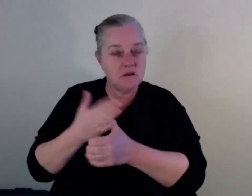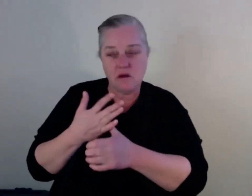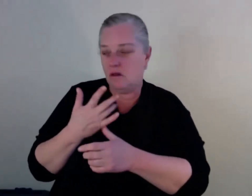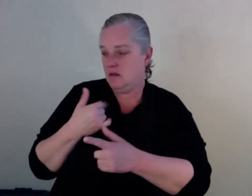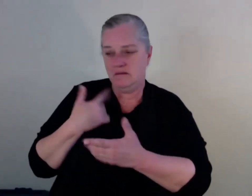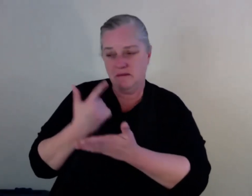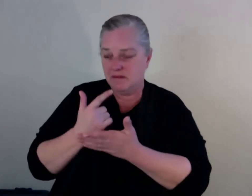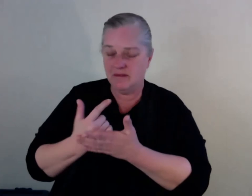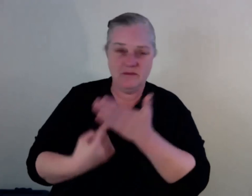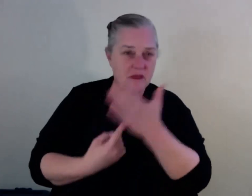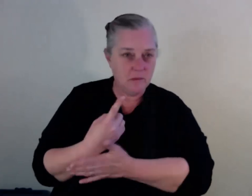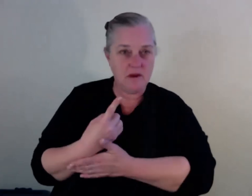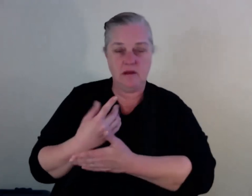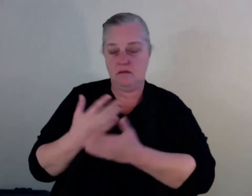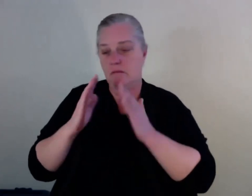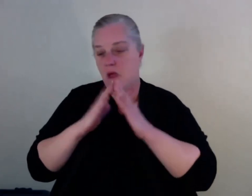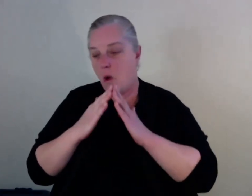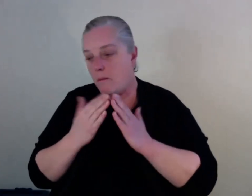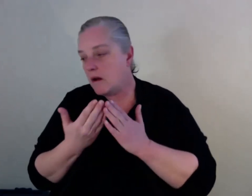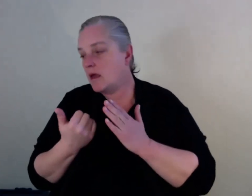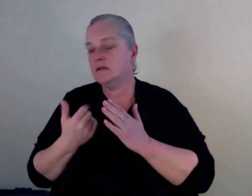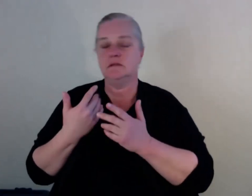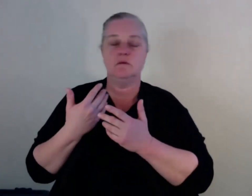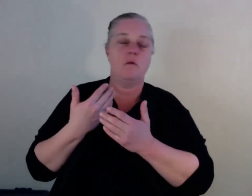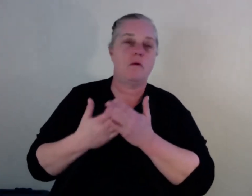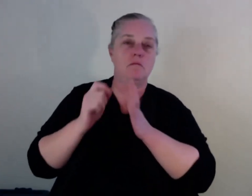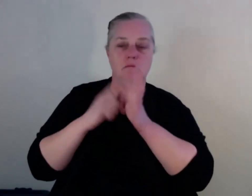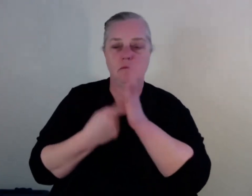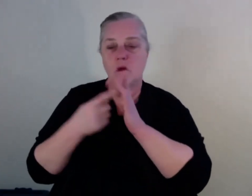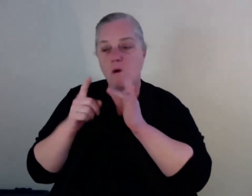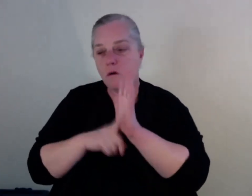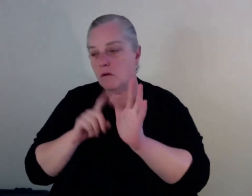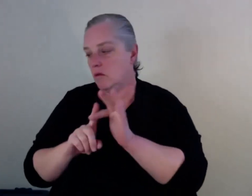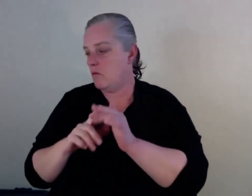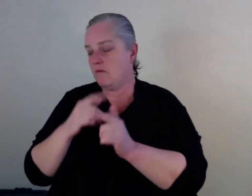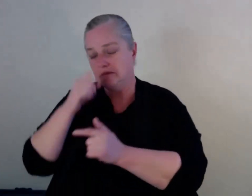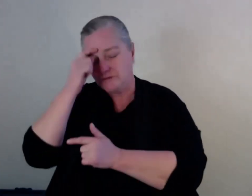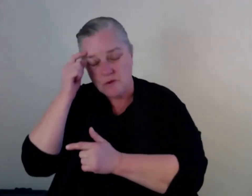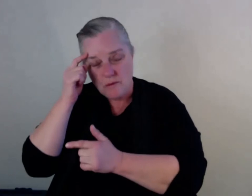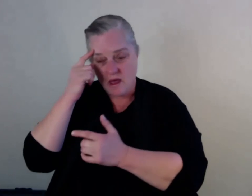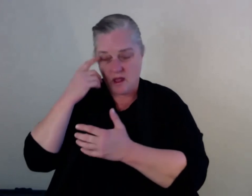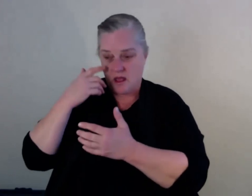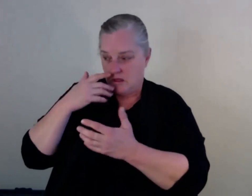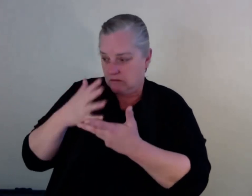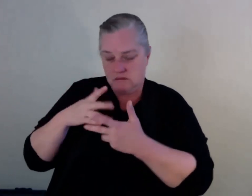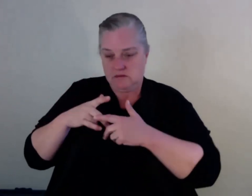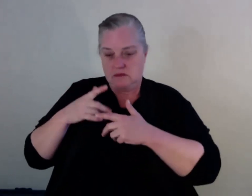yeah, just, you know, running scared all the time. So I guess it's a sense of if, if AOD